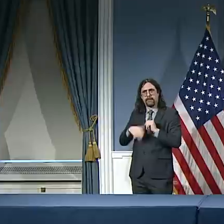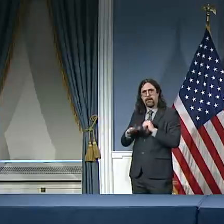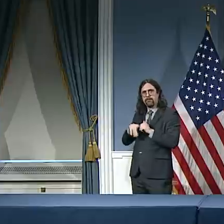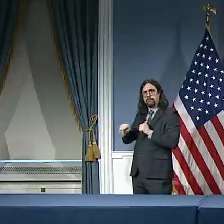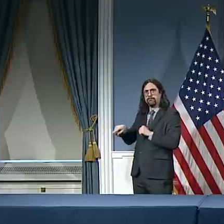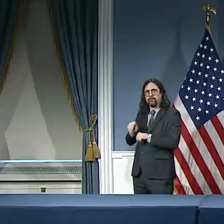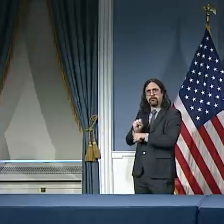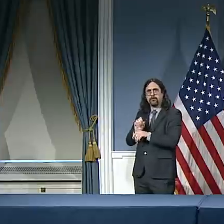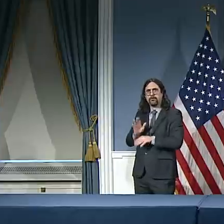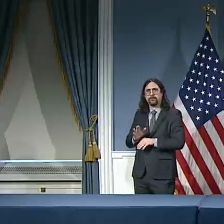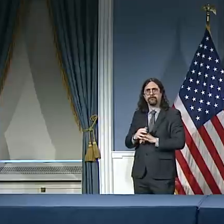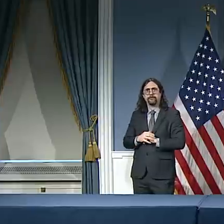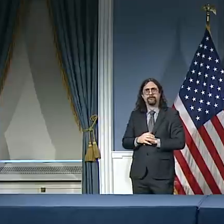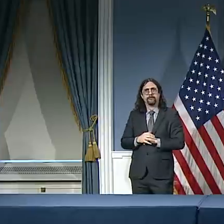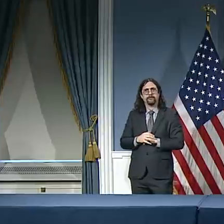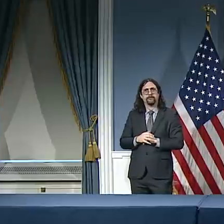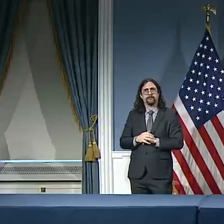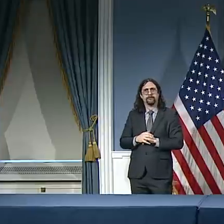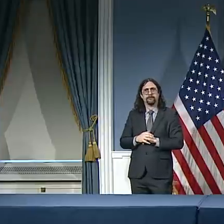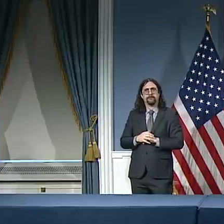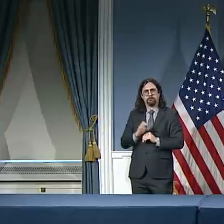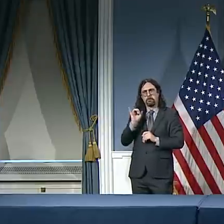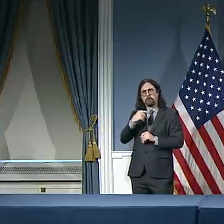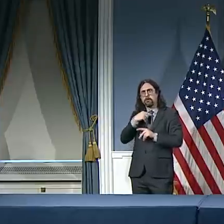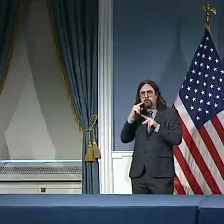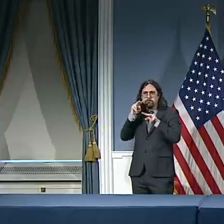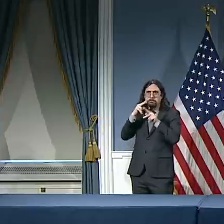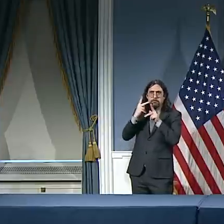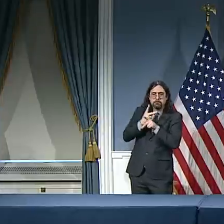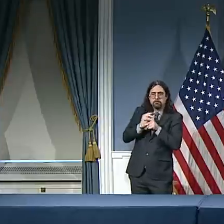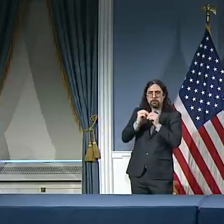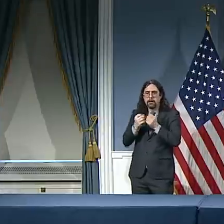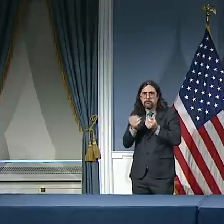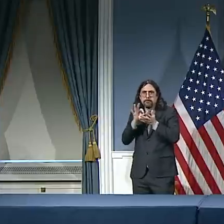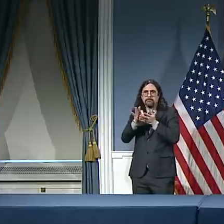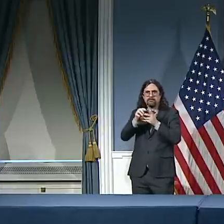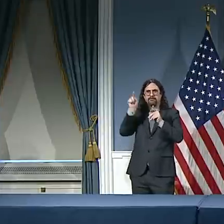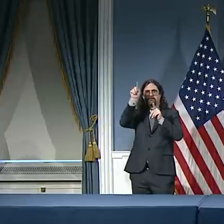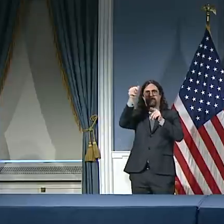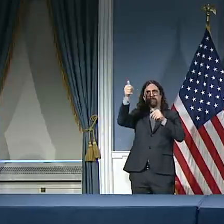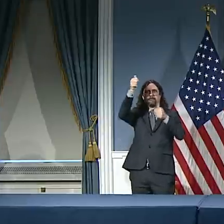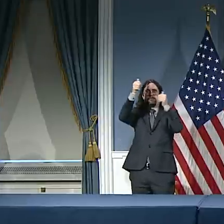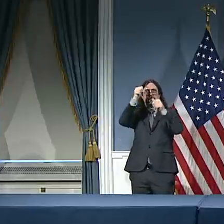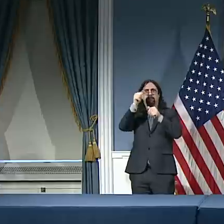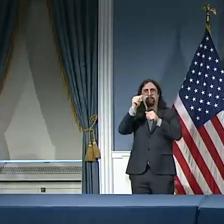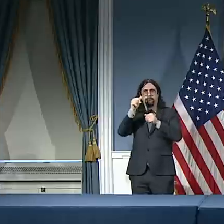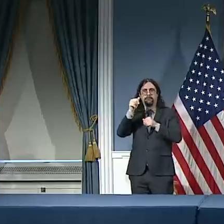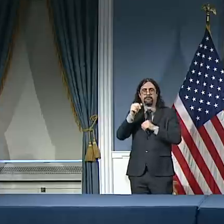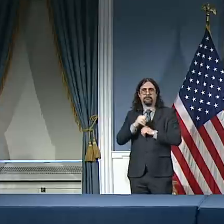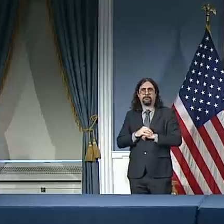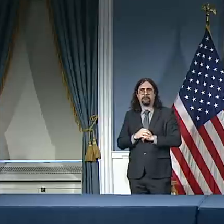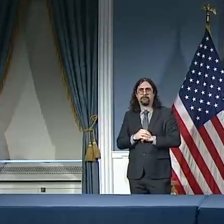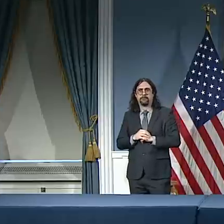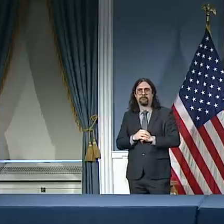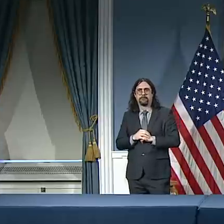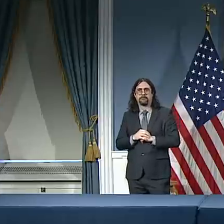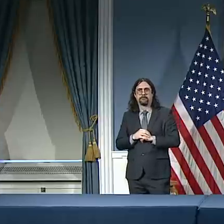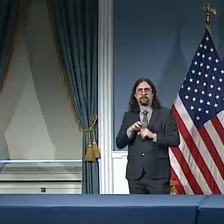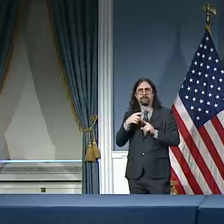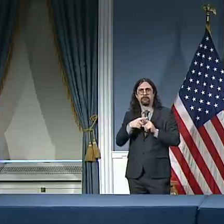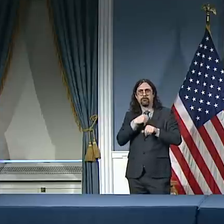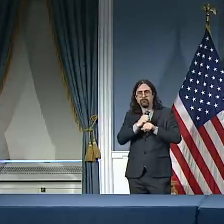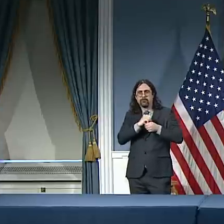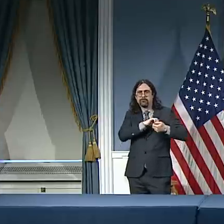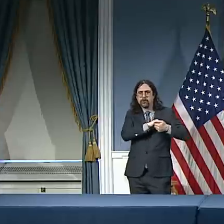we continue to work with non-government organizations and our partners and our vice unit to really work with